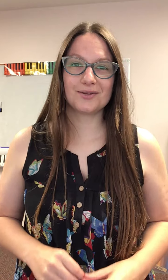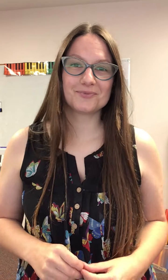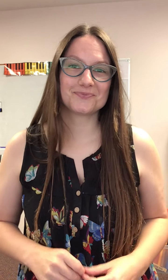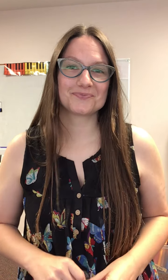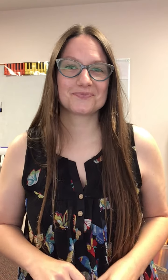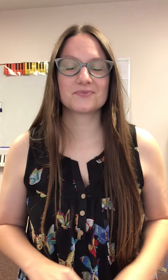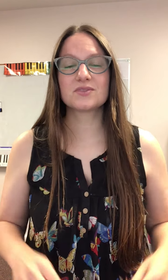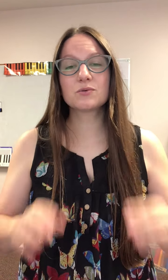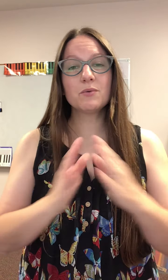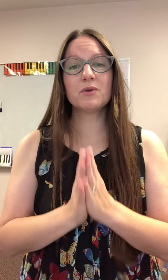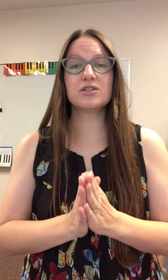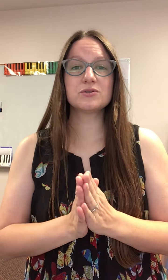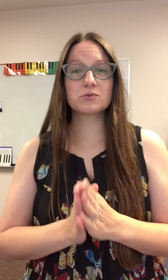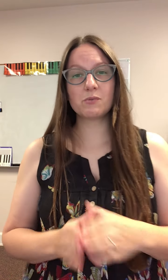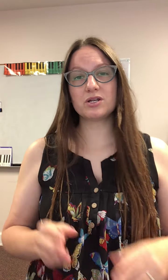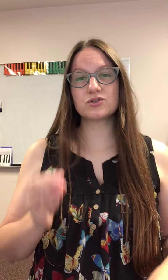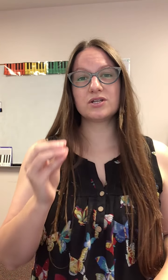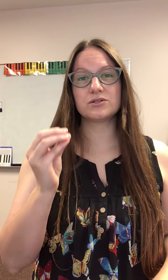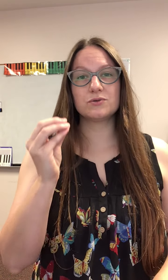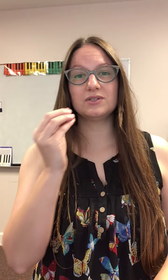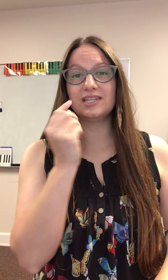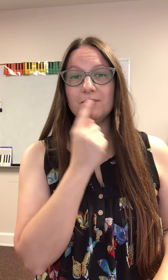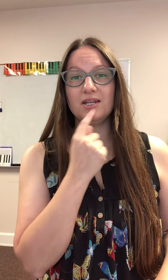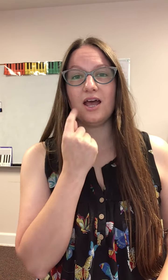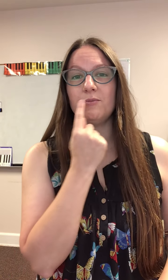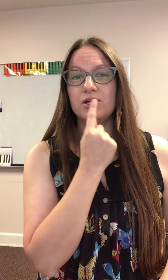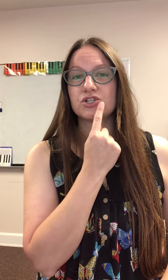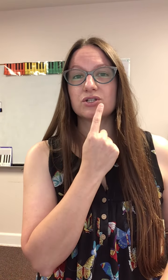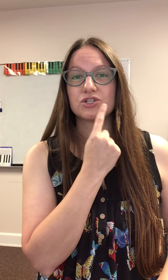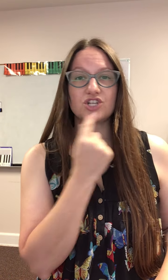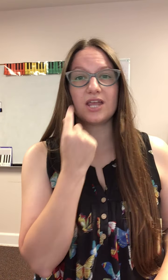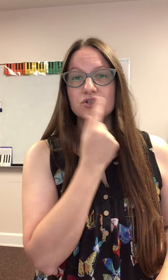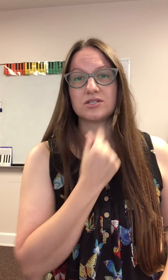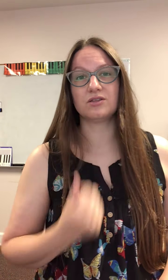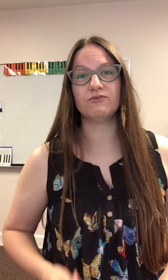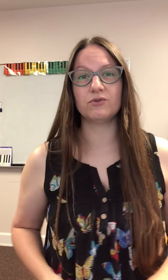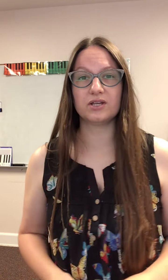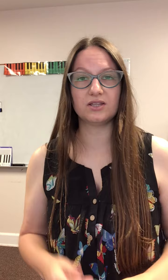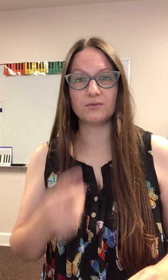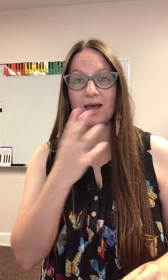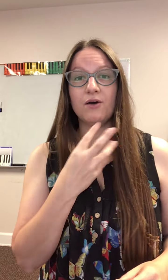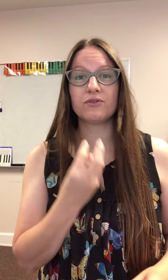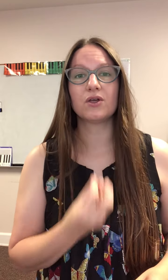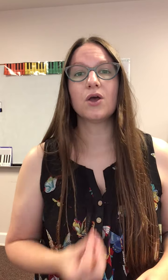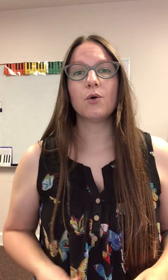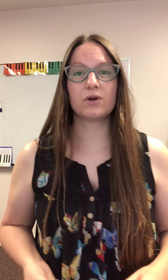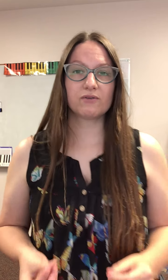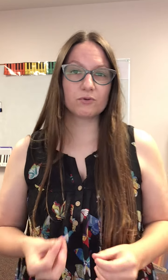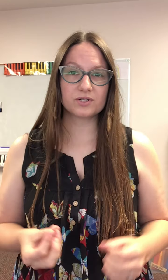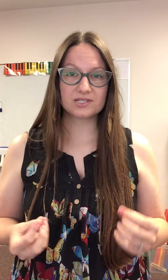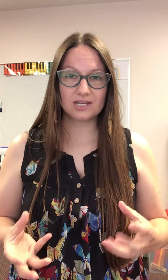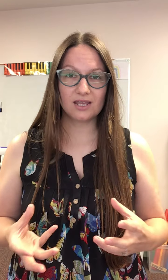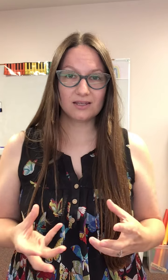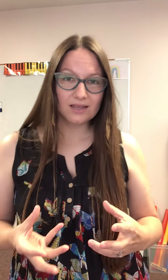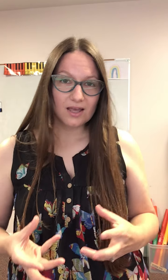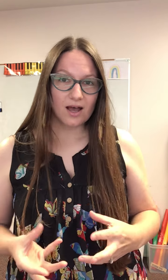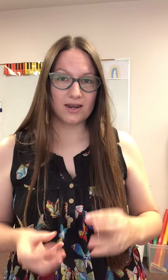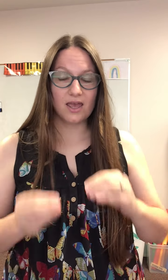right so what we want to do is we want to try to limit how much changes in the voice in the mouth whenever we're singing an